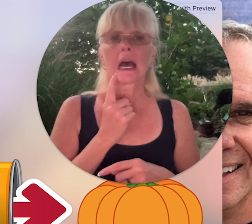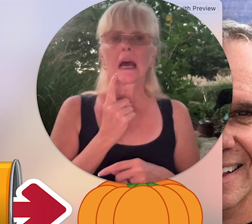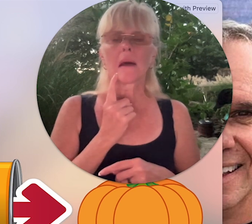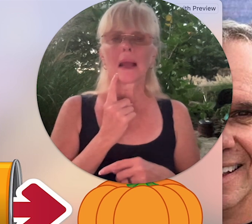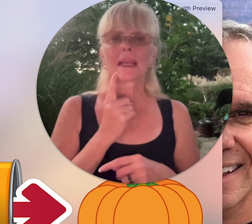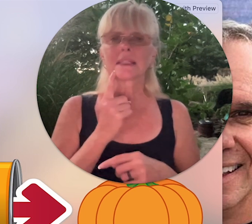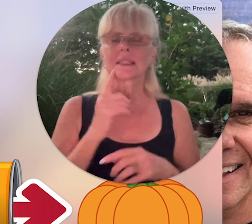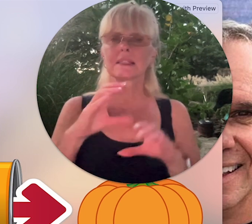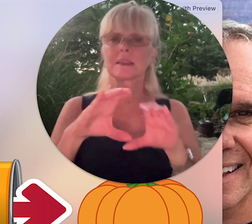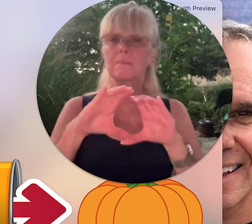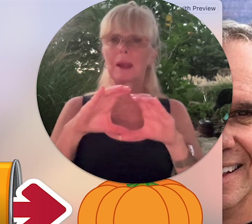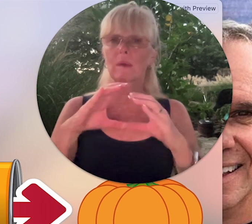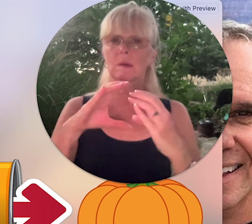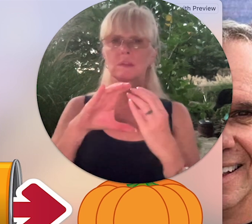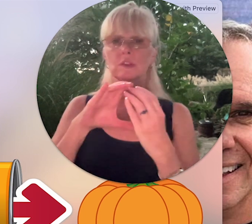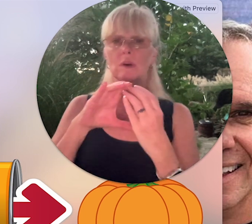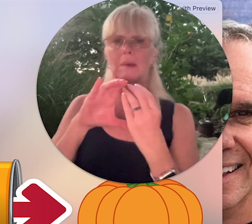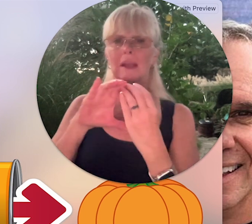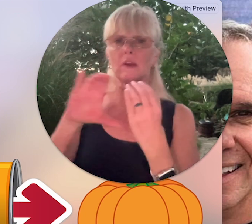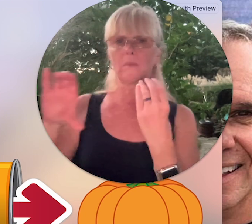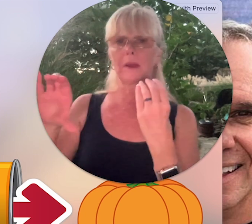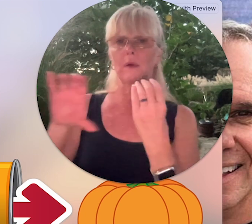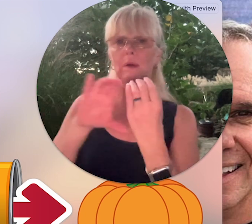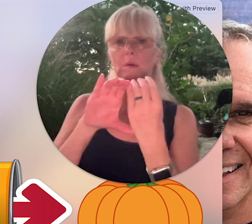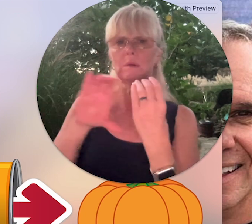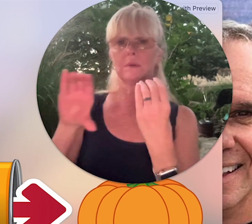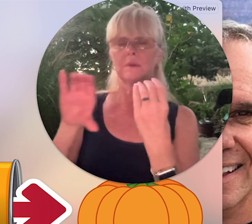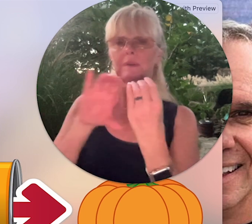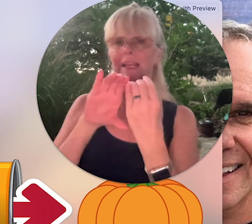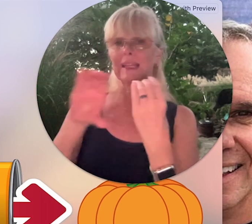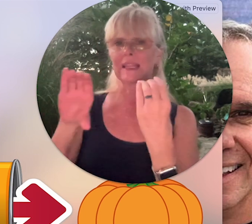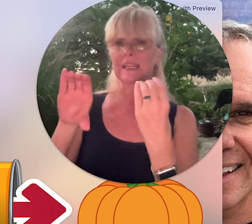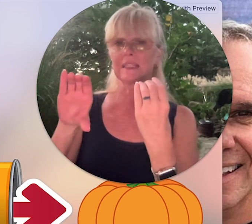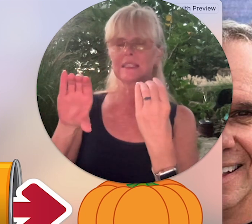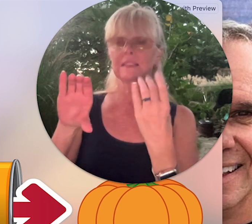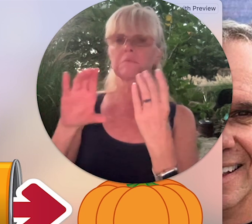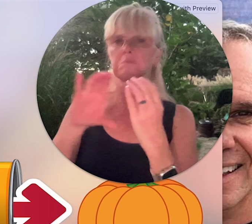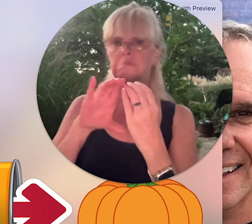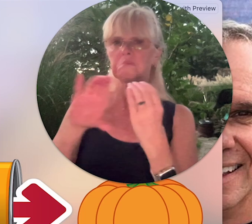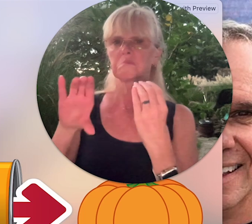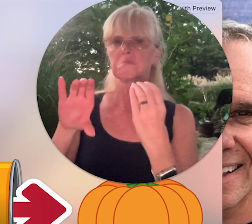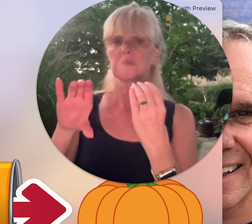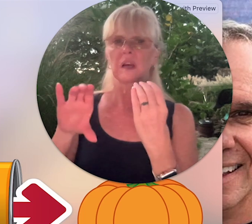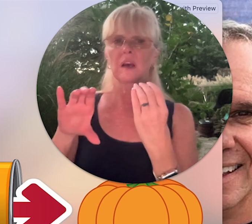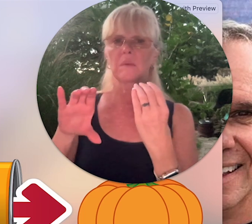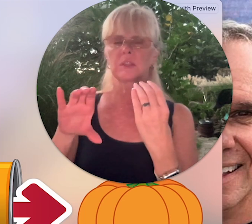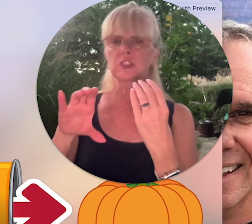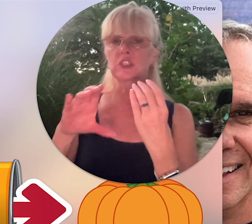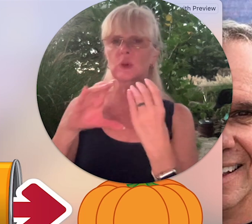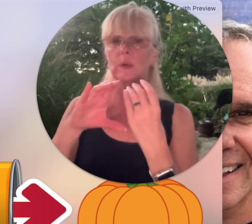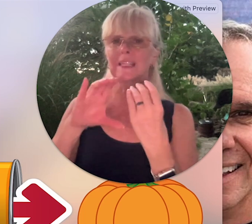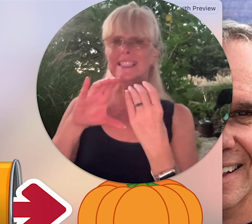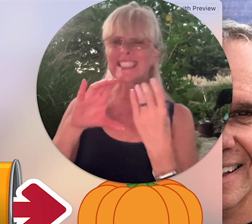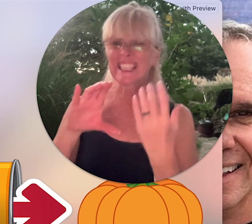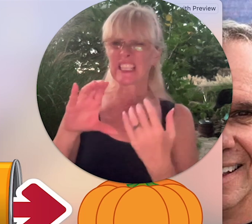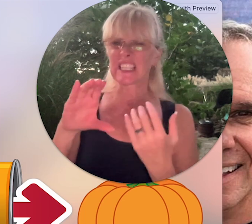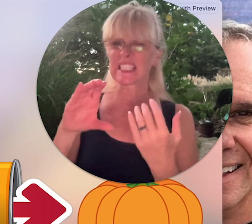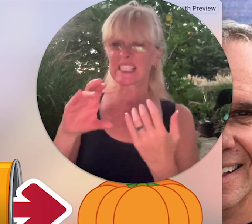guess this is a barrel so I might go barrel like this it's just showing it's a cylinder